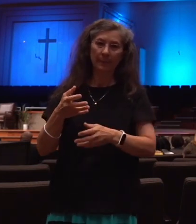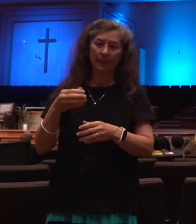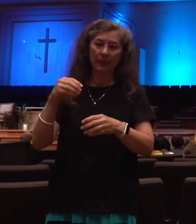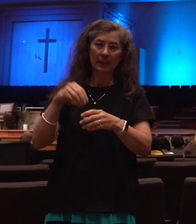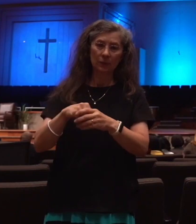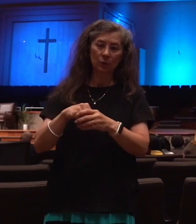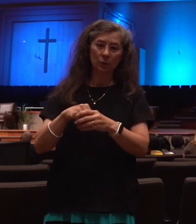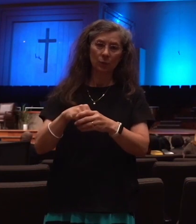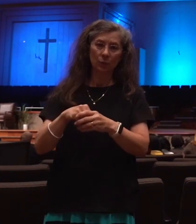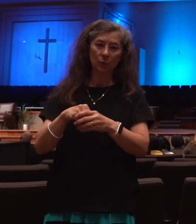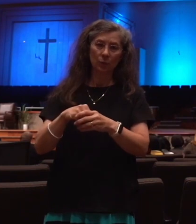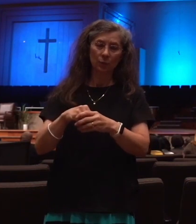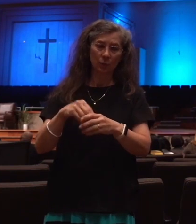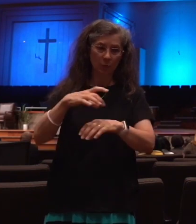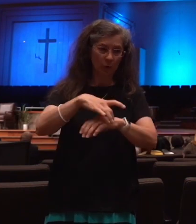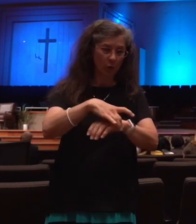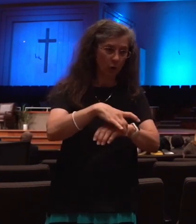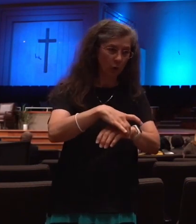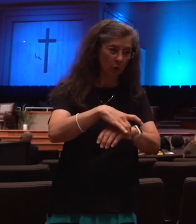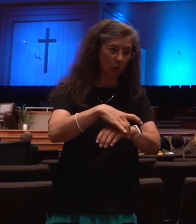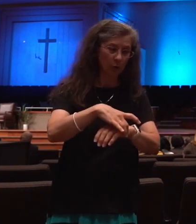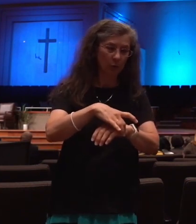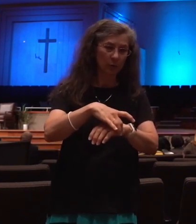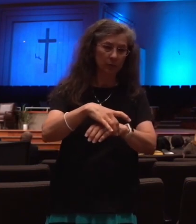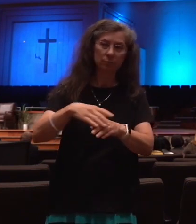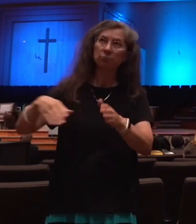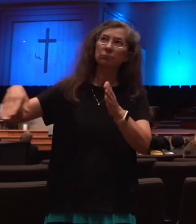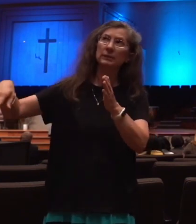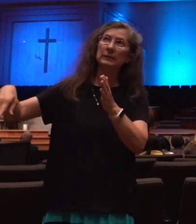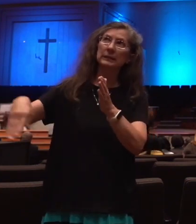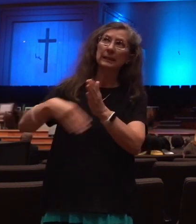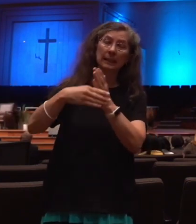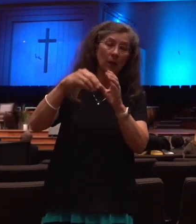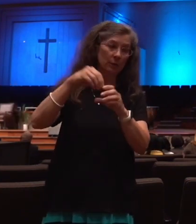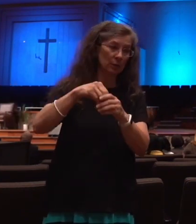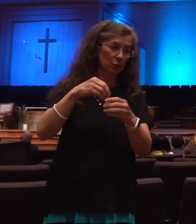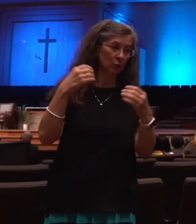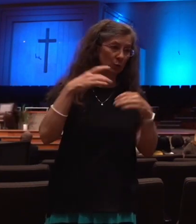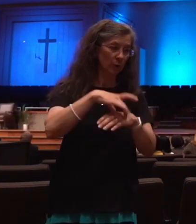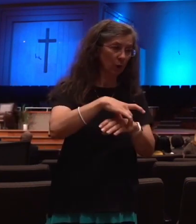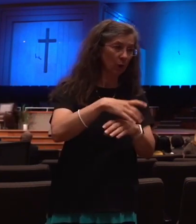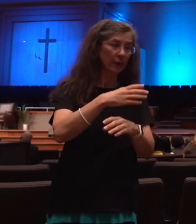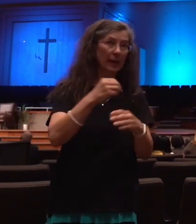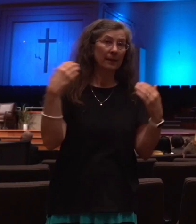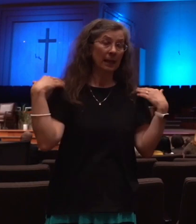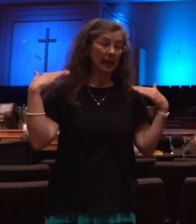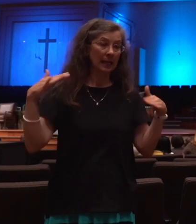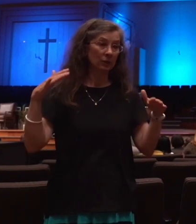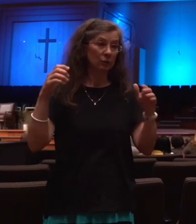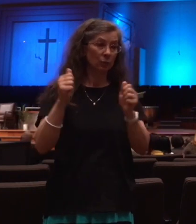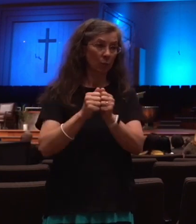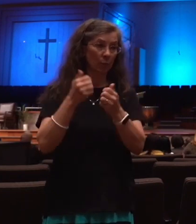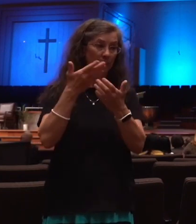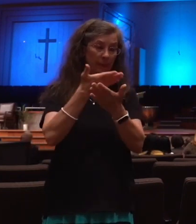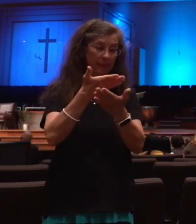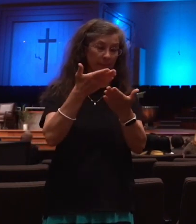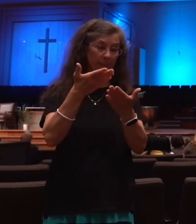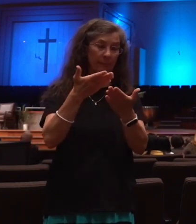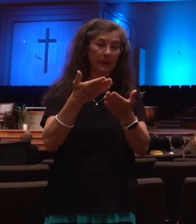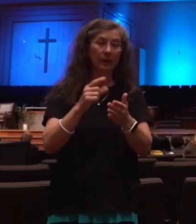the earth and his angels were cast out with him. And then verse 12, therefore